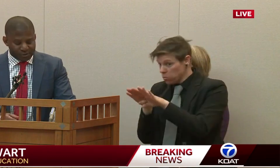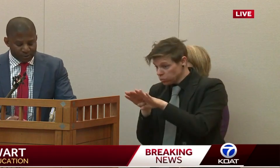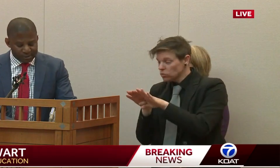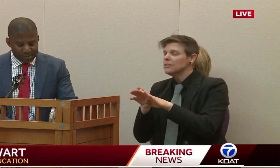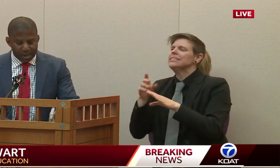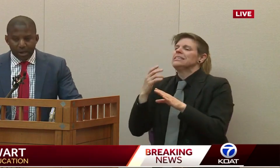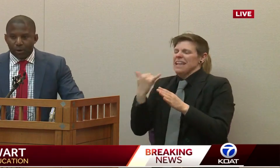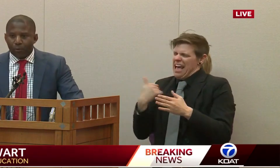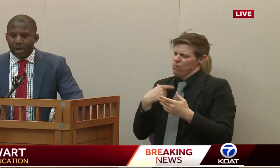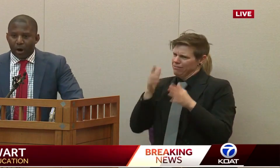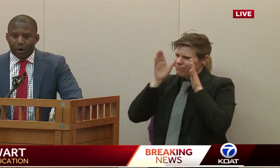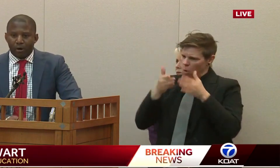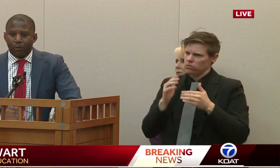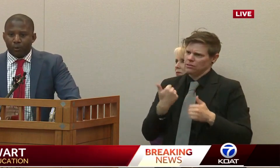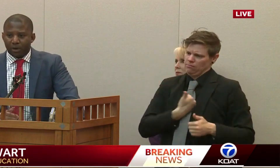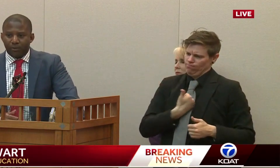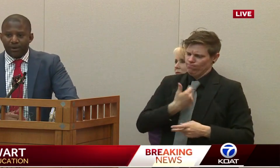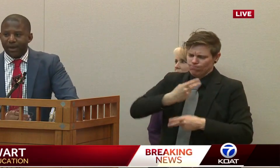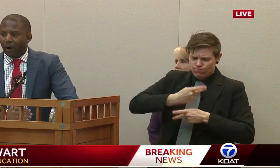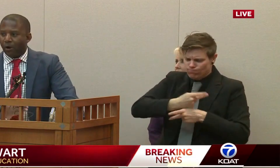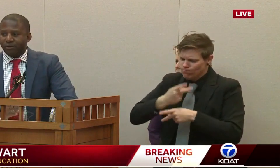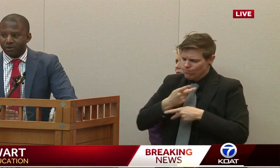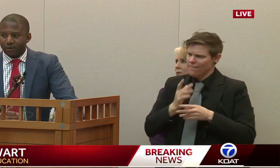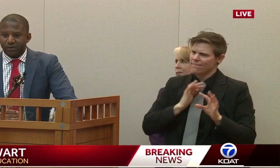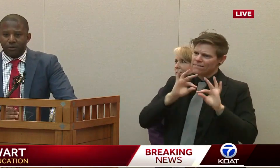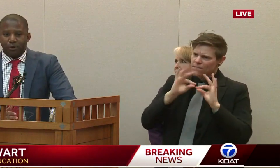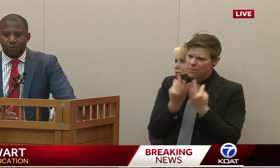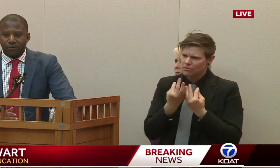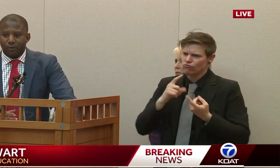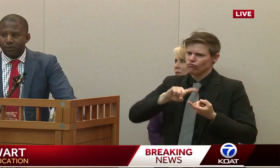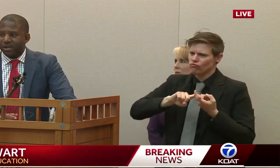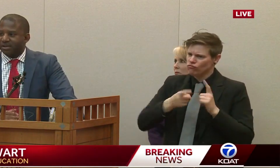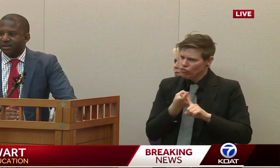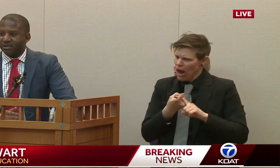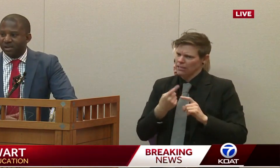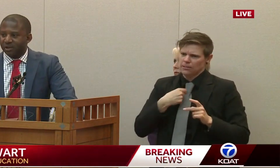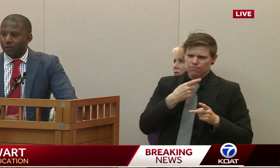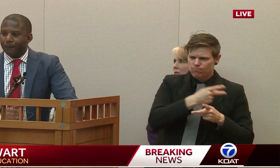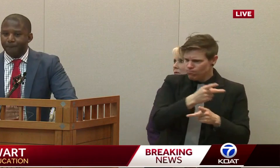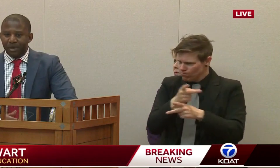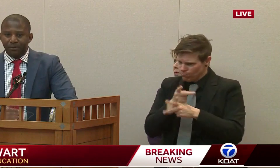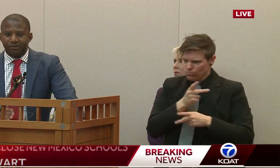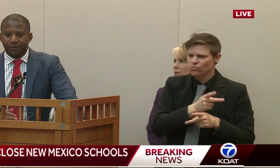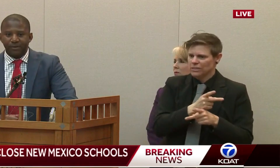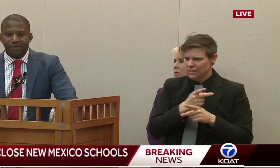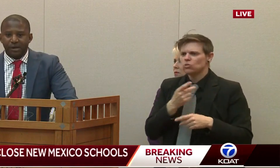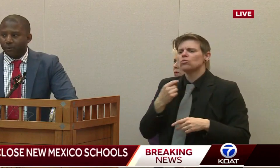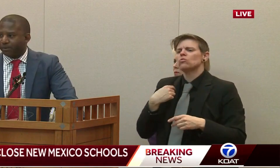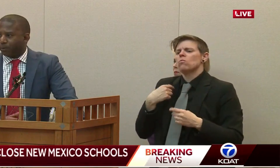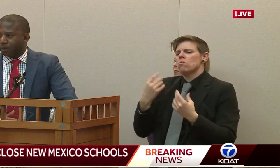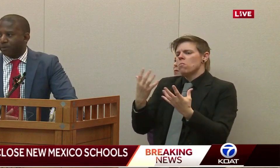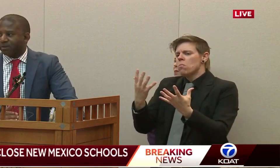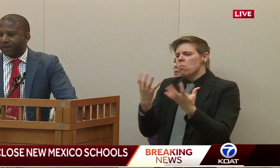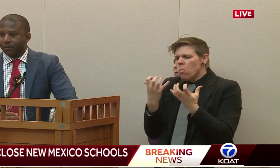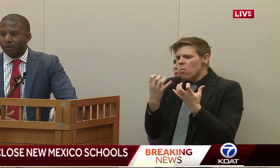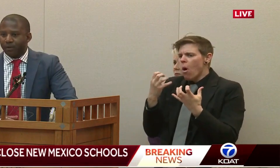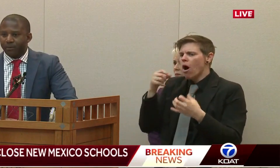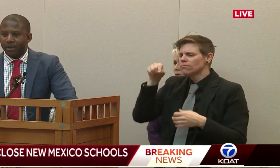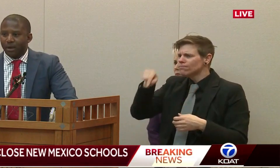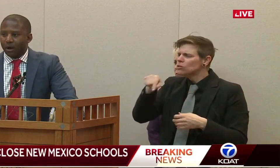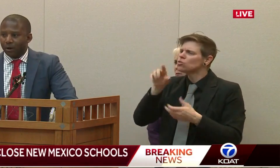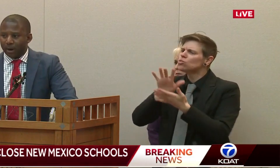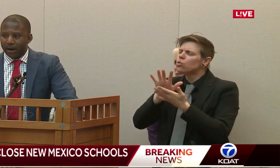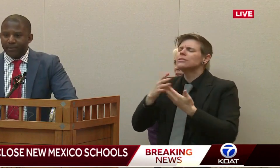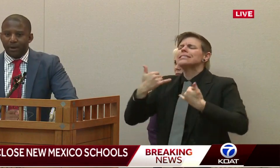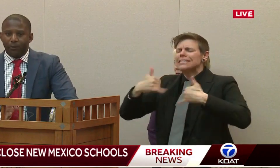and care for our students. We are working with all districts and all charter schools to continue meal service. We've been working with the federal